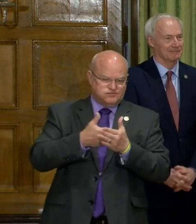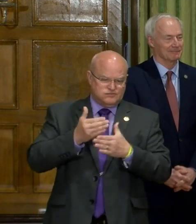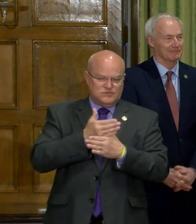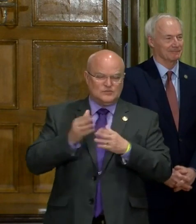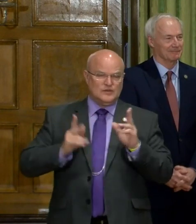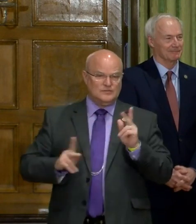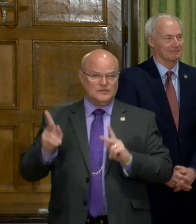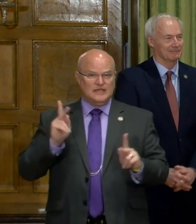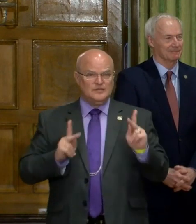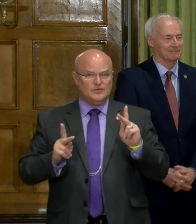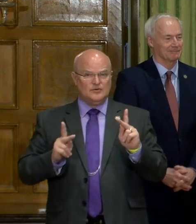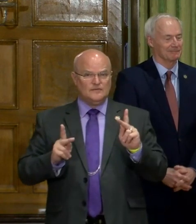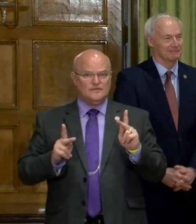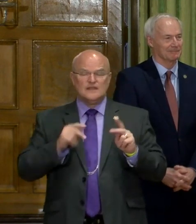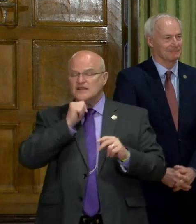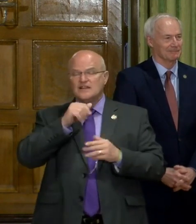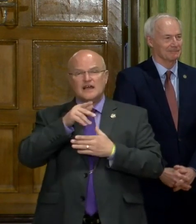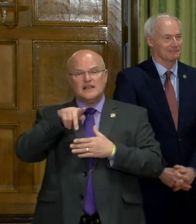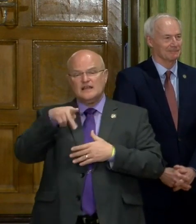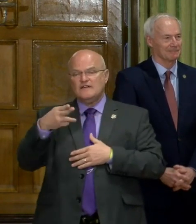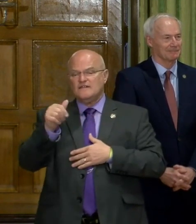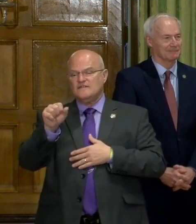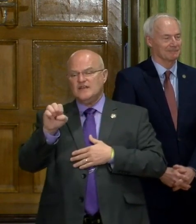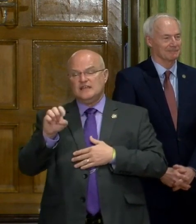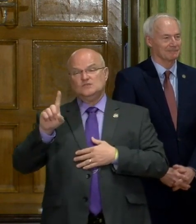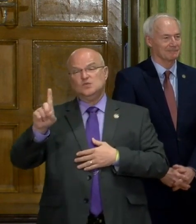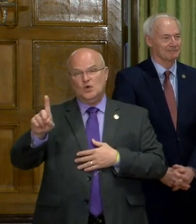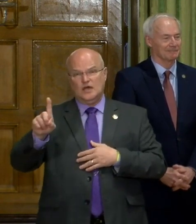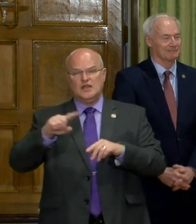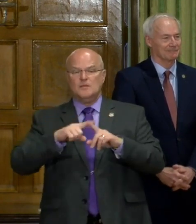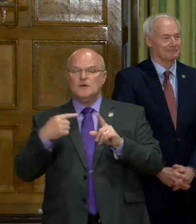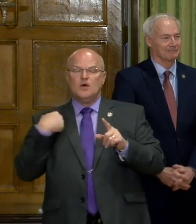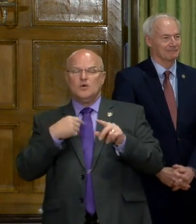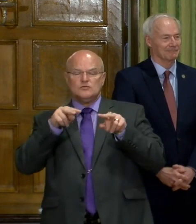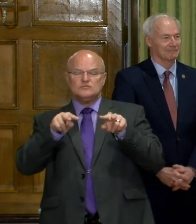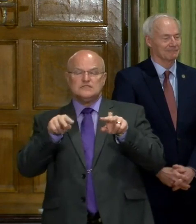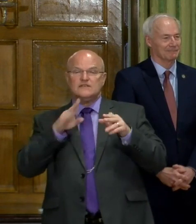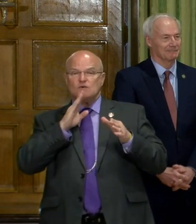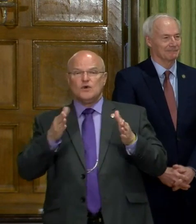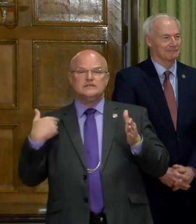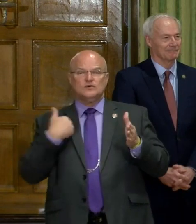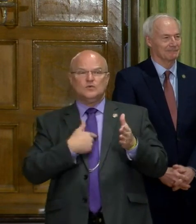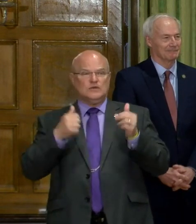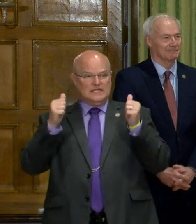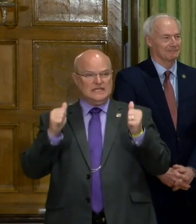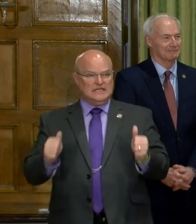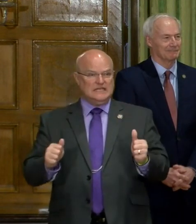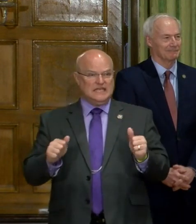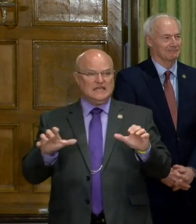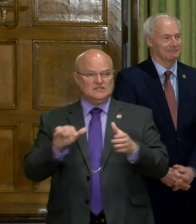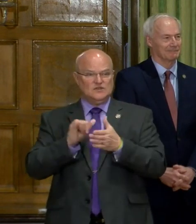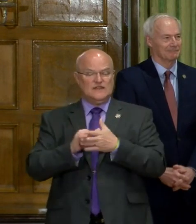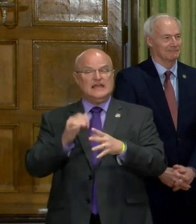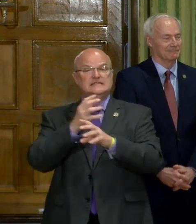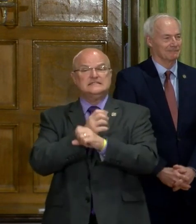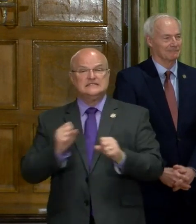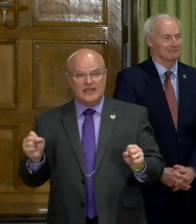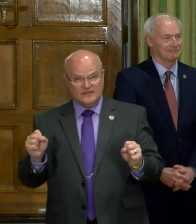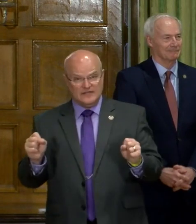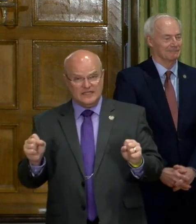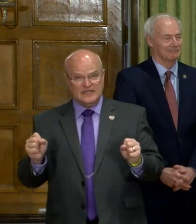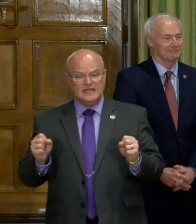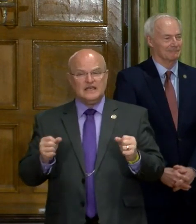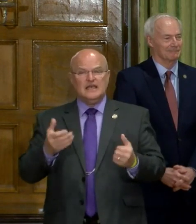between people. They're not a phase one activity, but we will look and see if there are ways that we can, uh, do that safely.